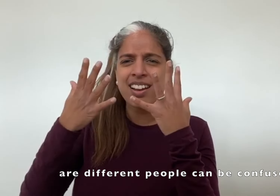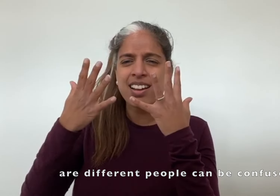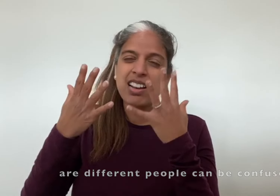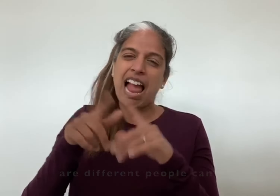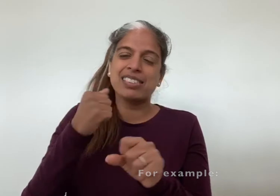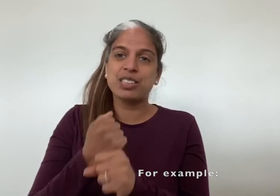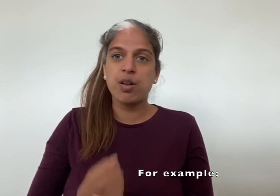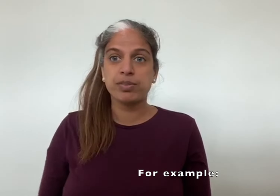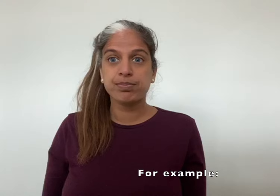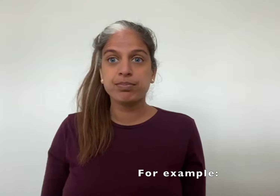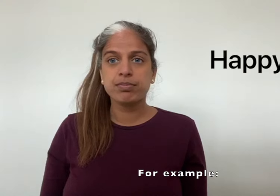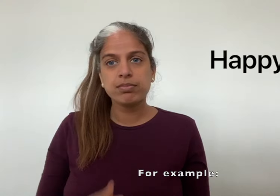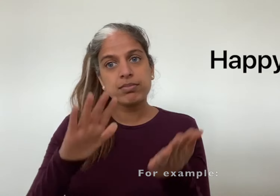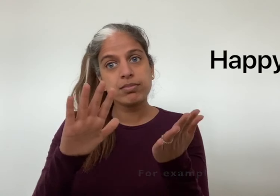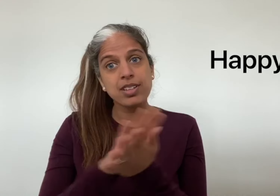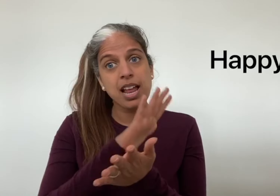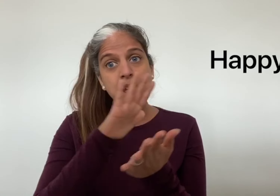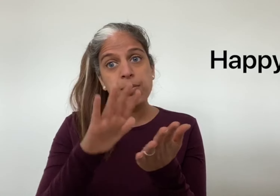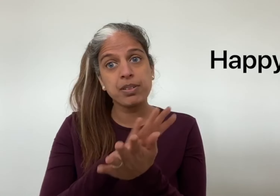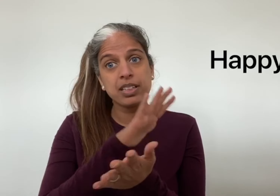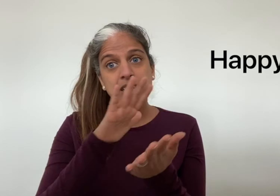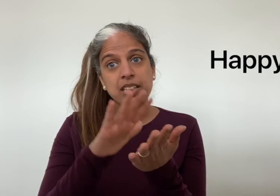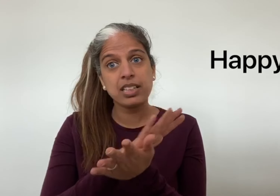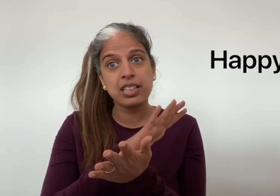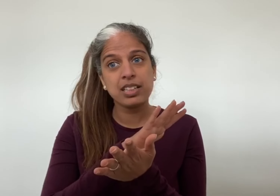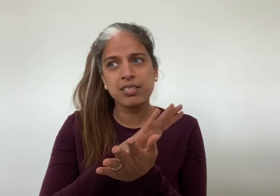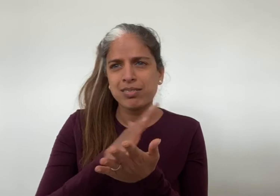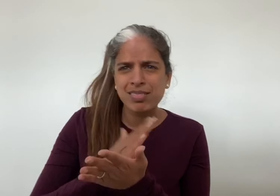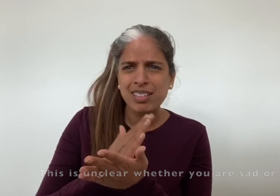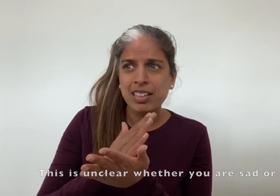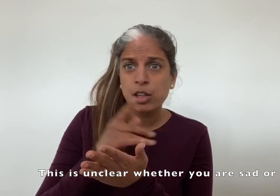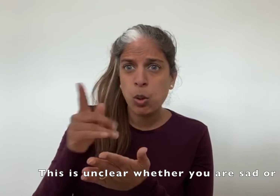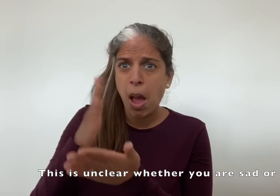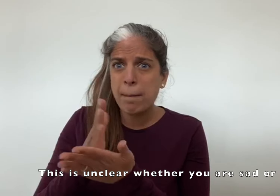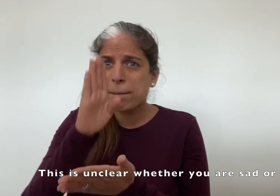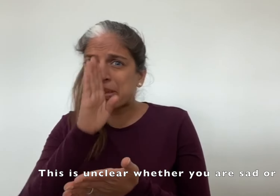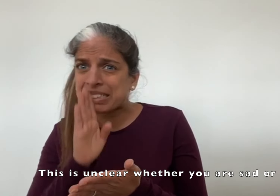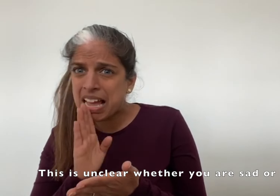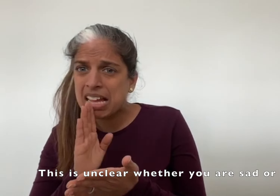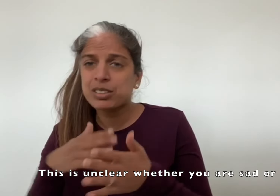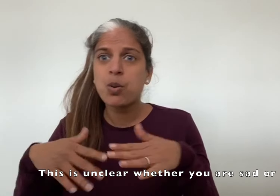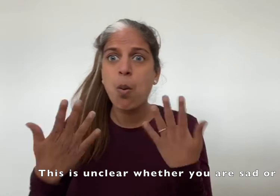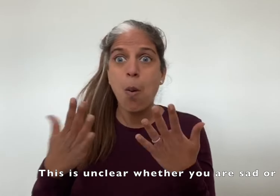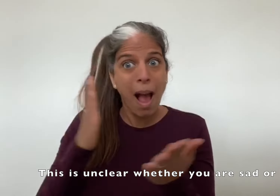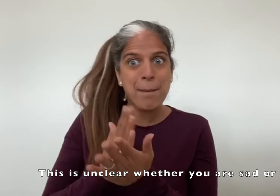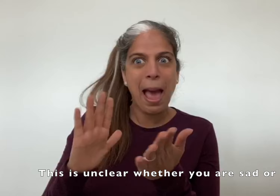confused for example happy this is unclear whether you are sad or happy